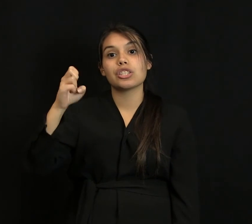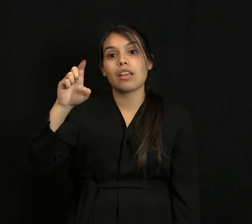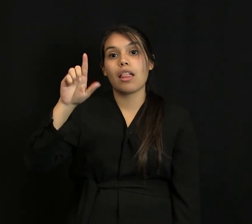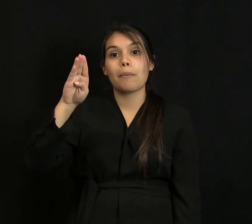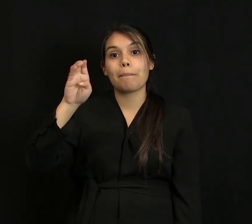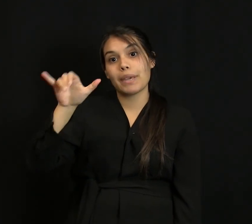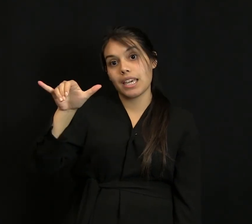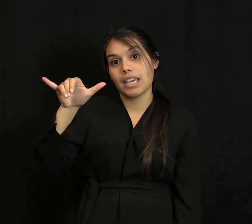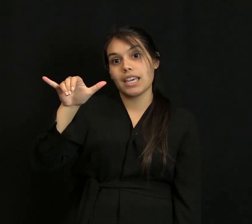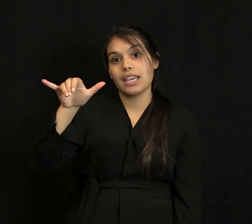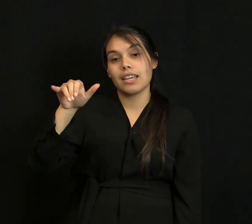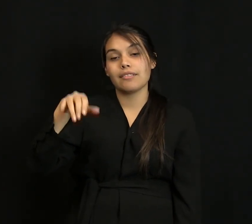and other Frank.